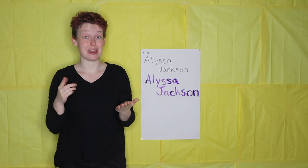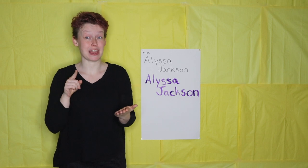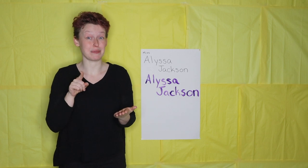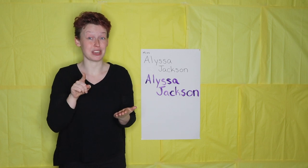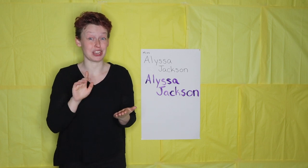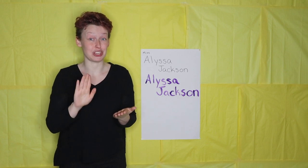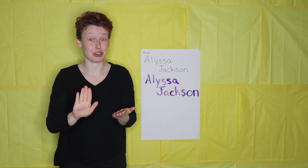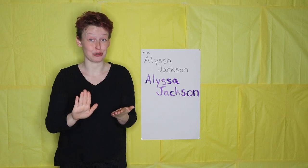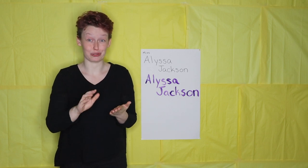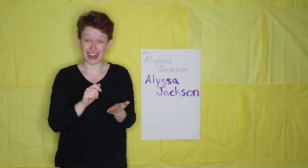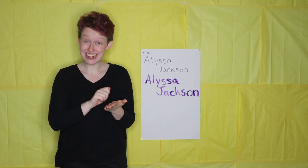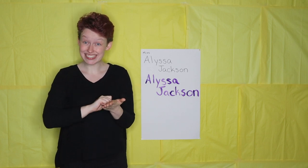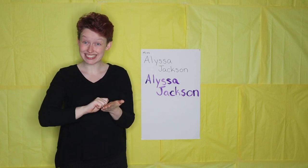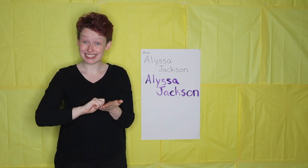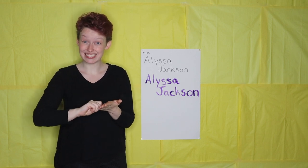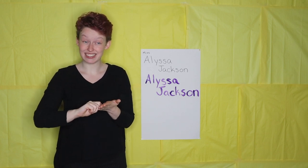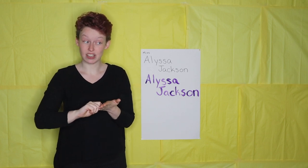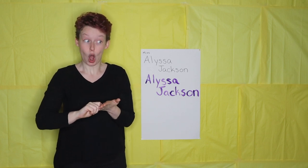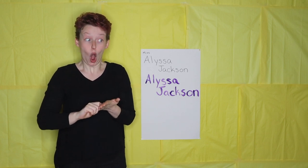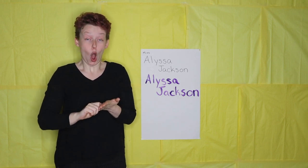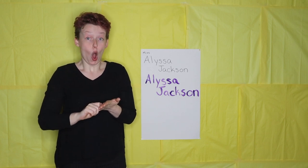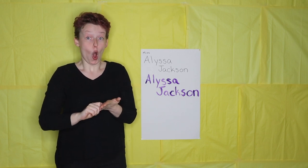Maybe you'll write.